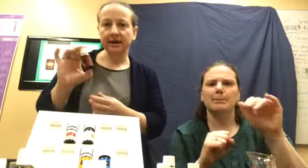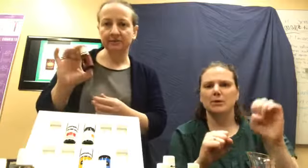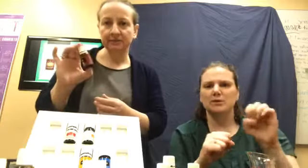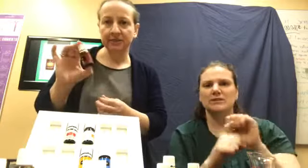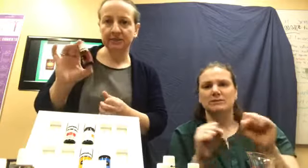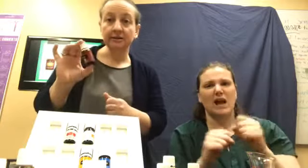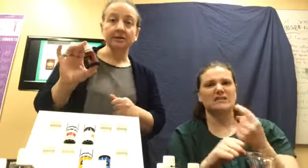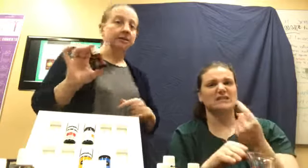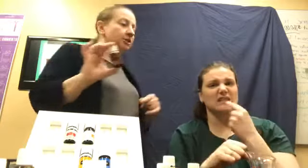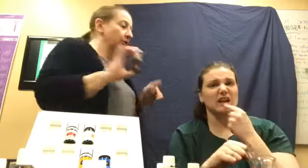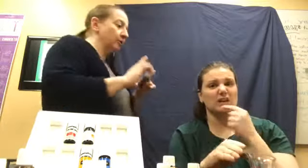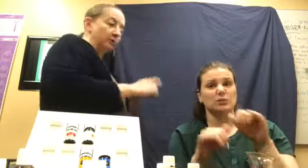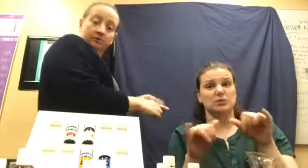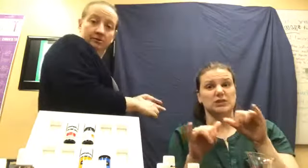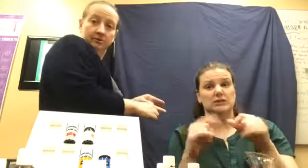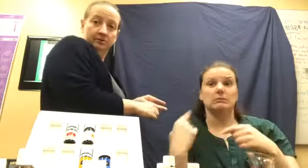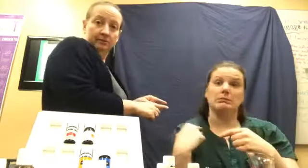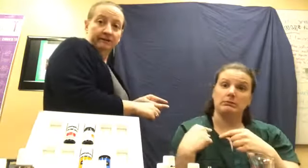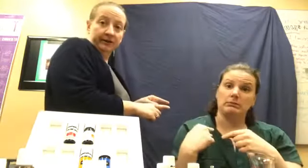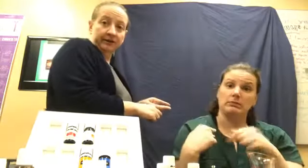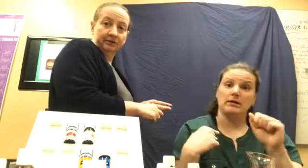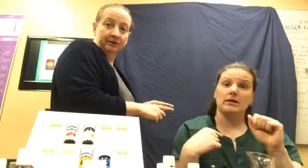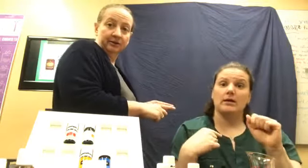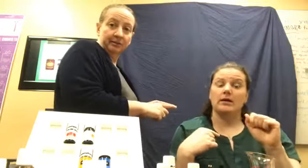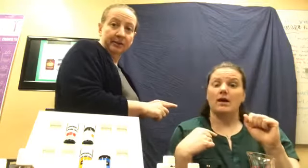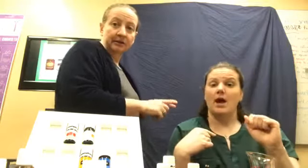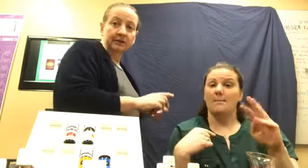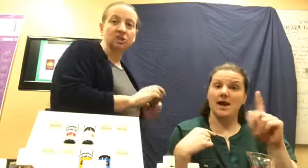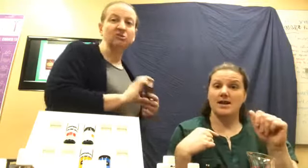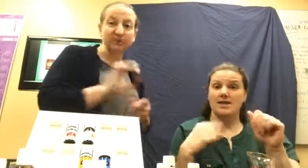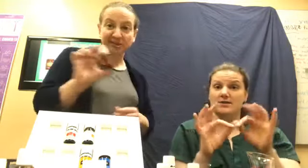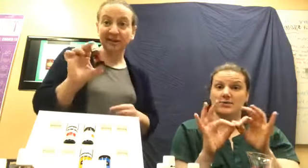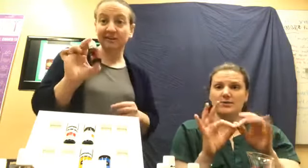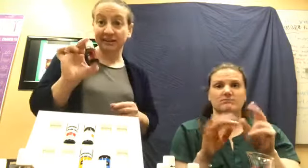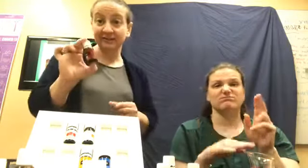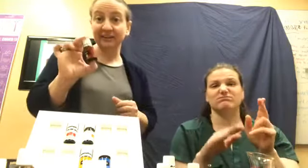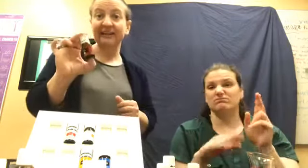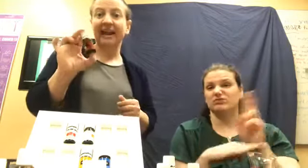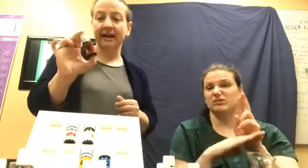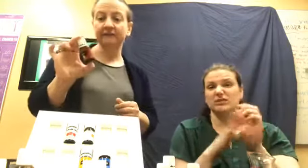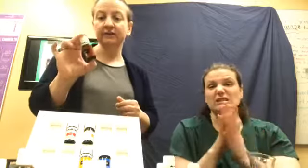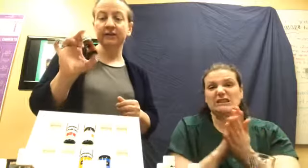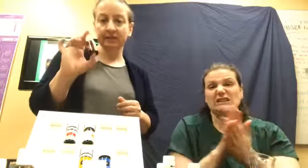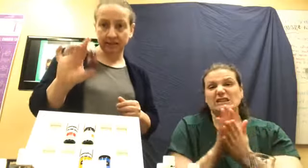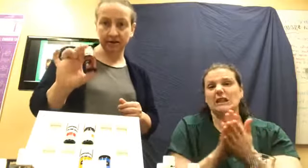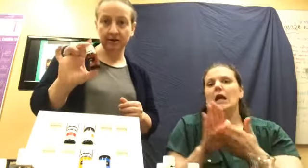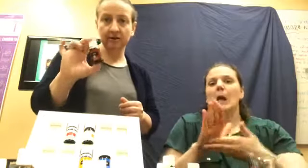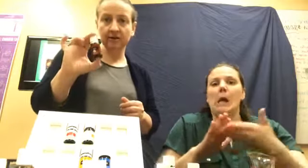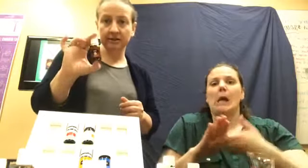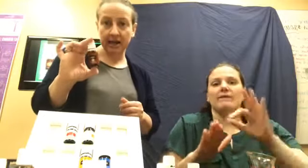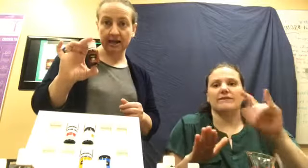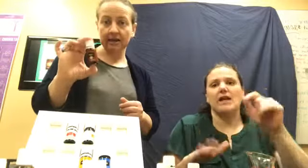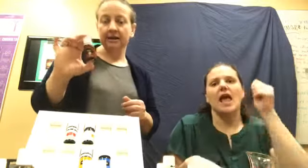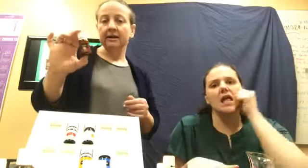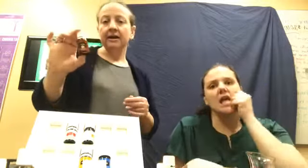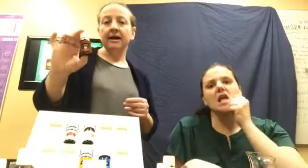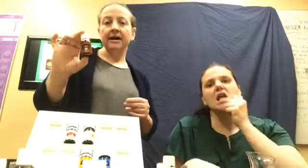at routine. So my friend here who's interpreting, she rubs it on her kids feet every single day. Um,